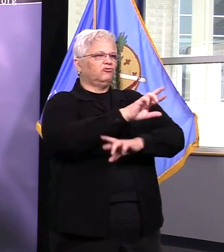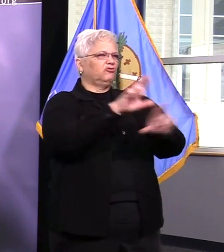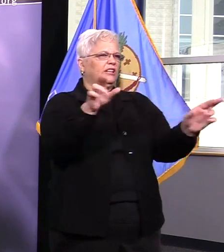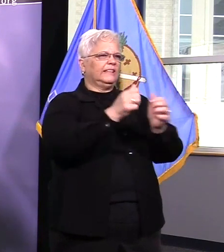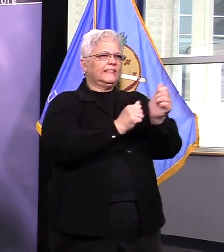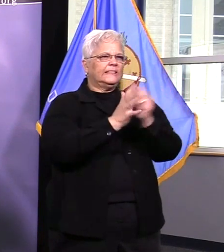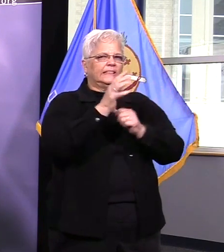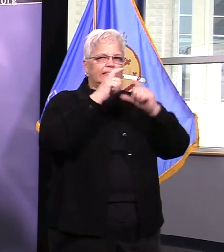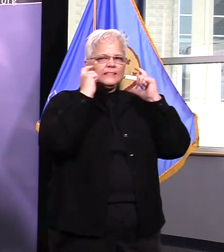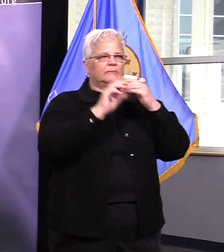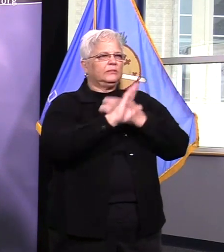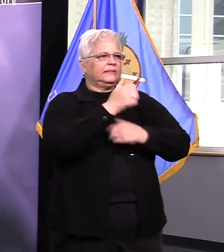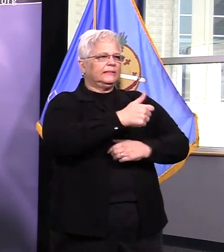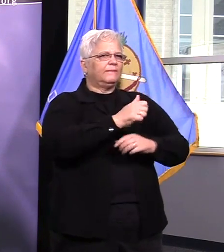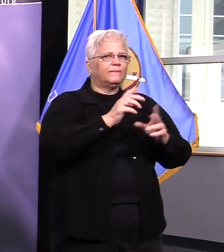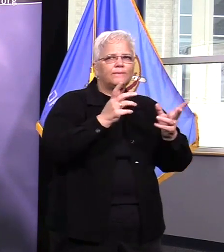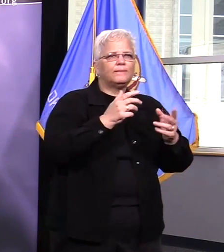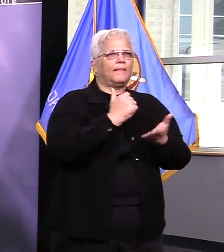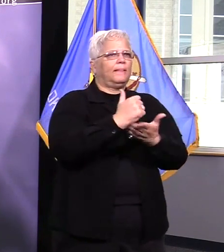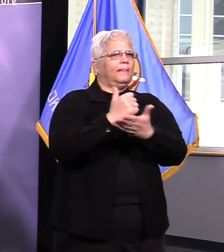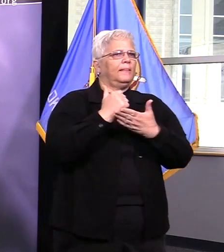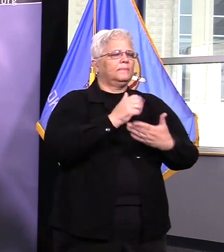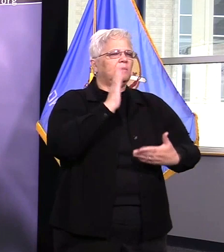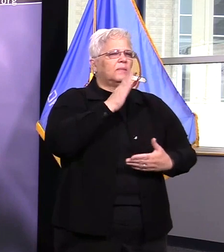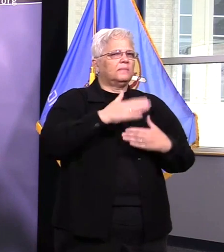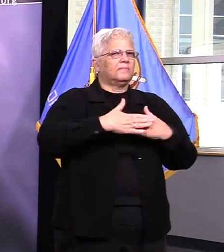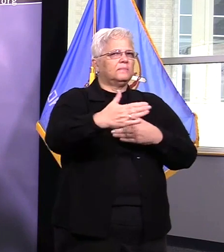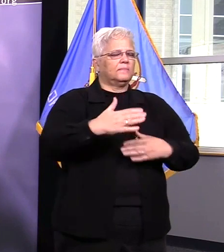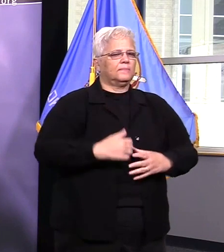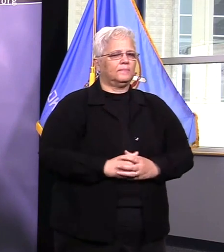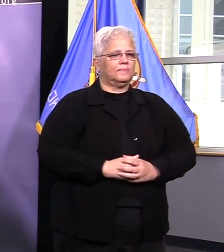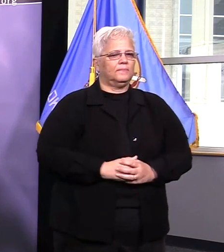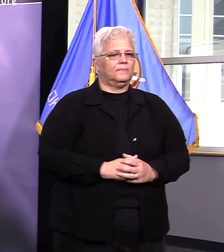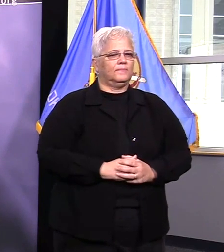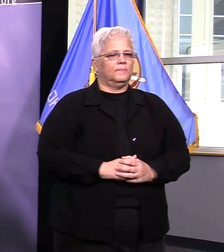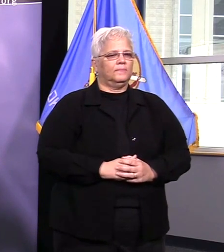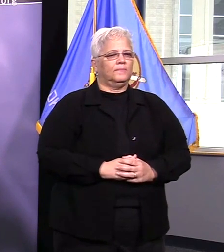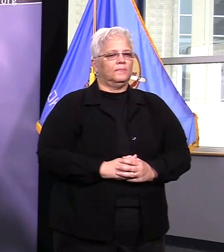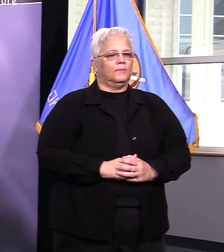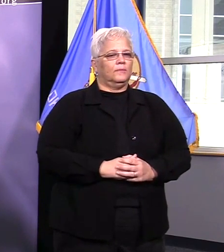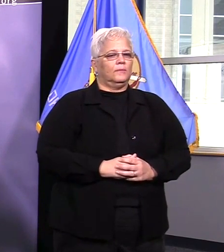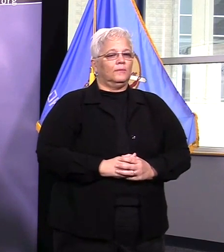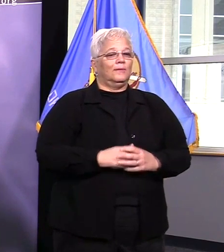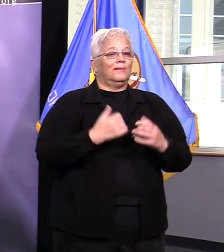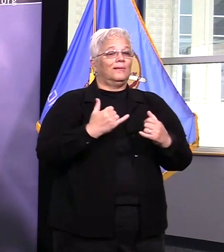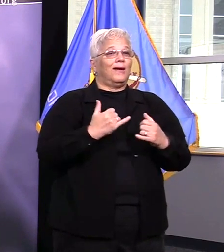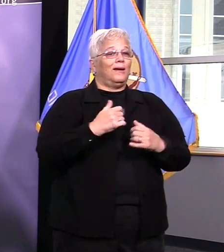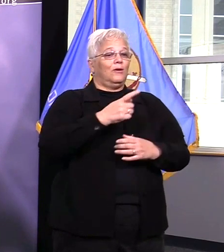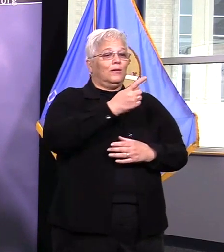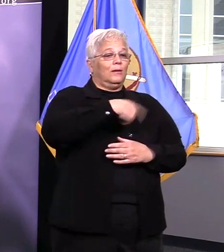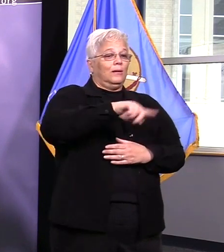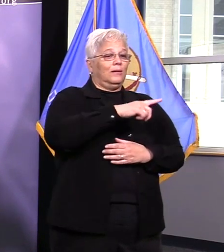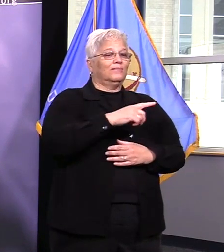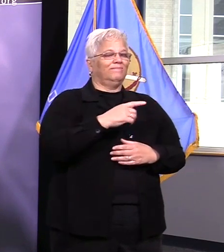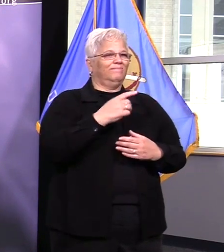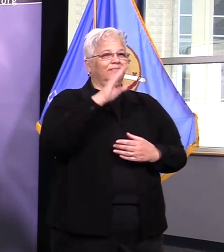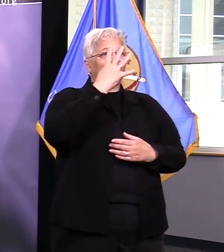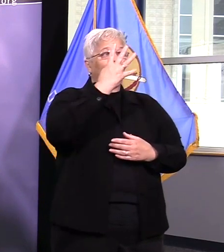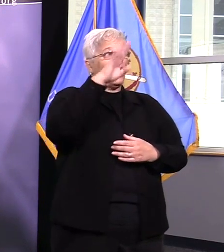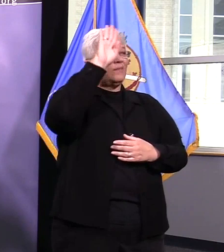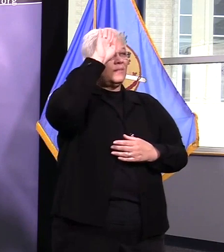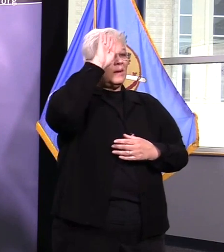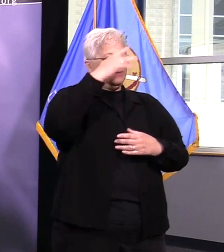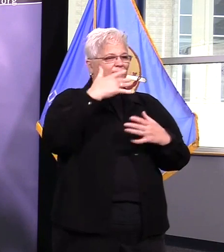on and drop off at various times and then the final thing is the cleaning of the fire stations and the equipment we still clean the fire stations every morning